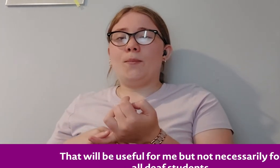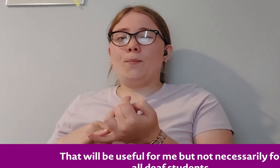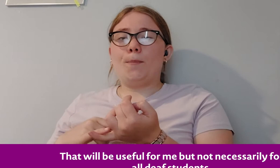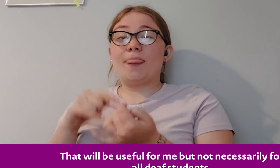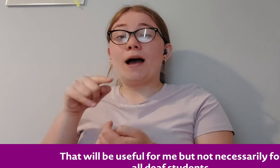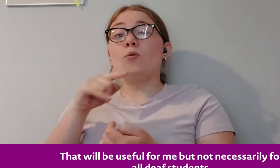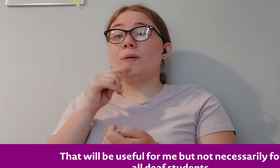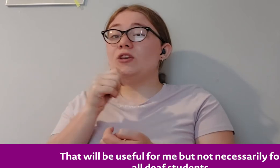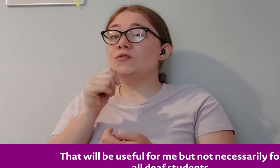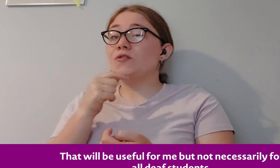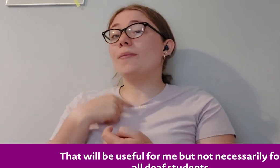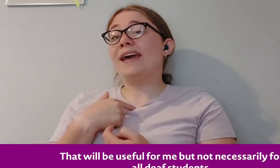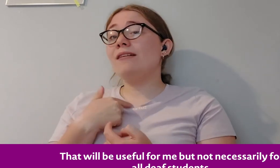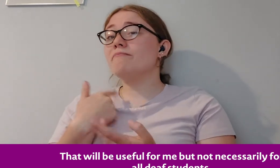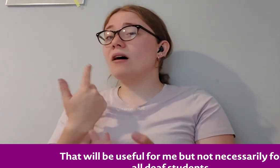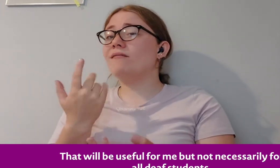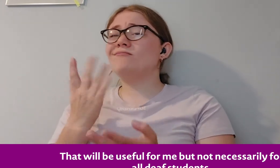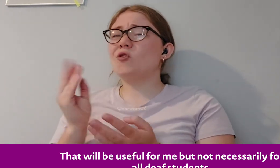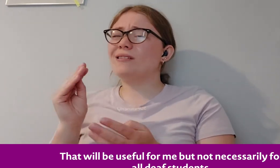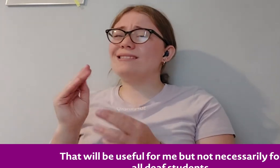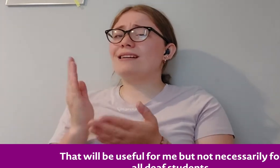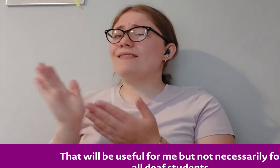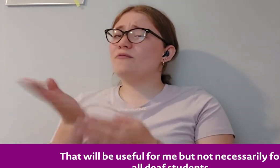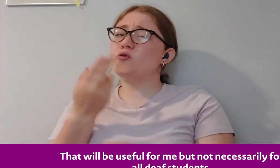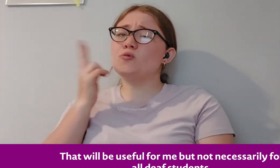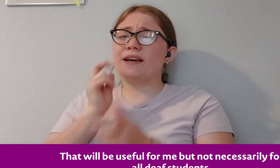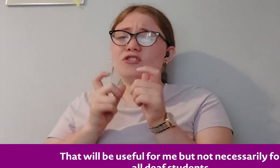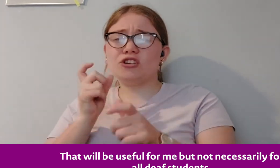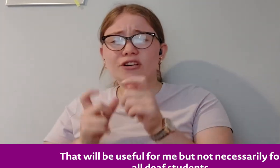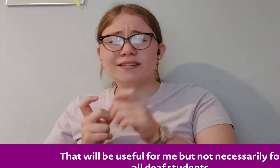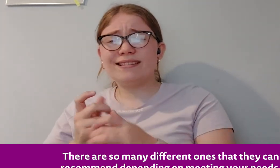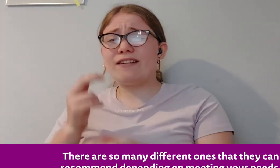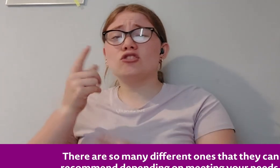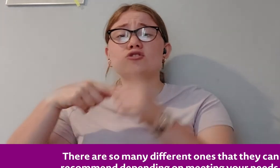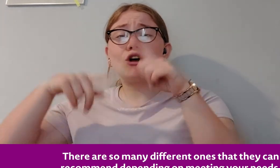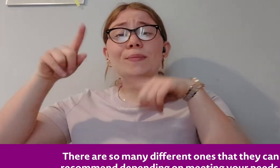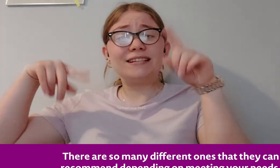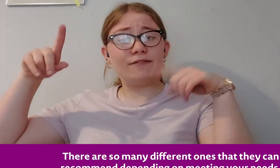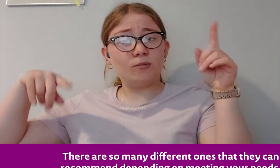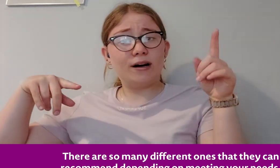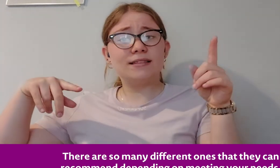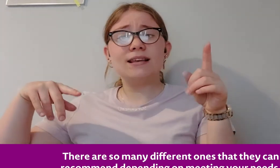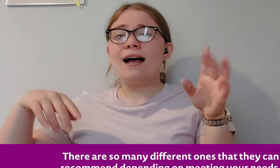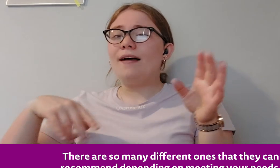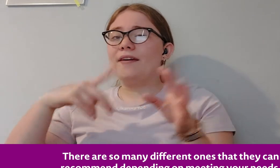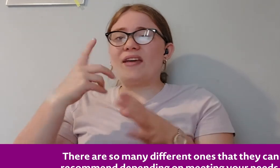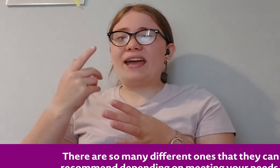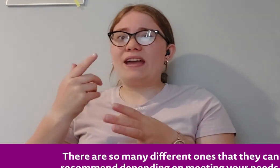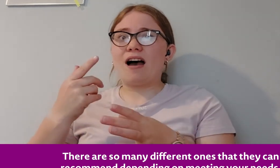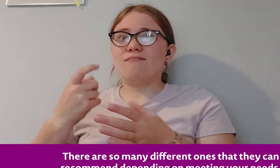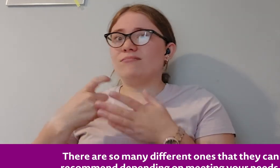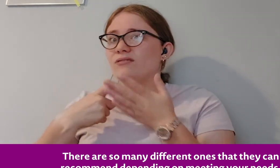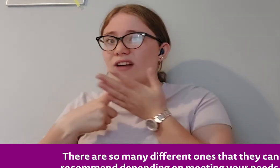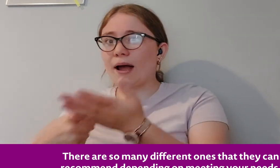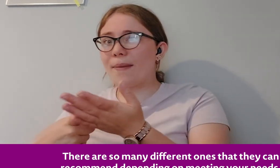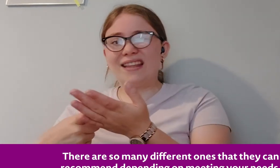That will be useful for me, but not necessarily for all deaf students. There are so many different ones that they can recommend,